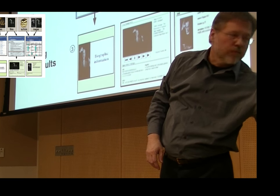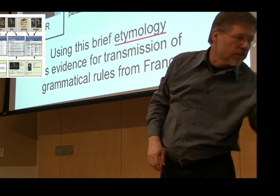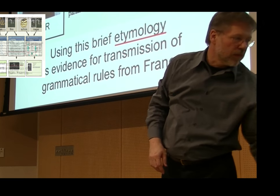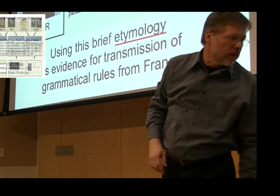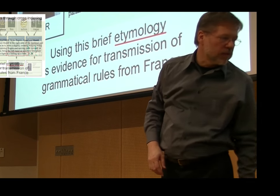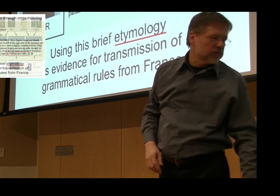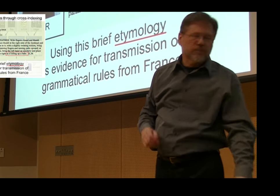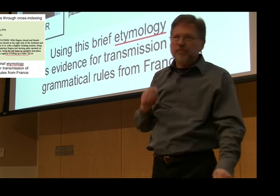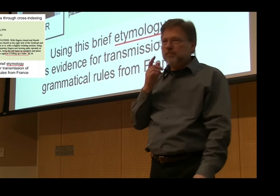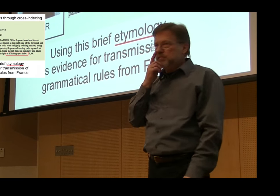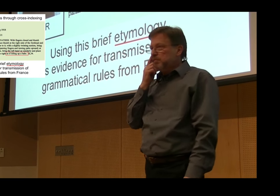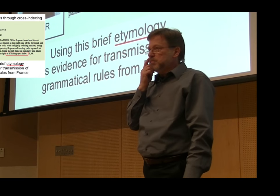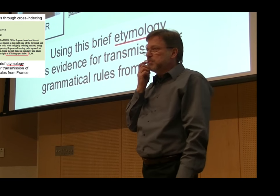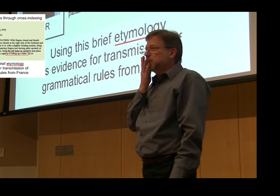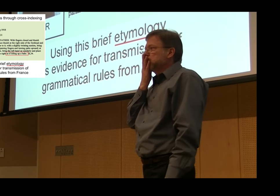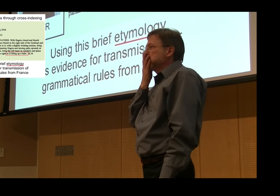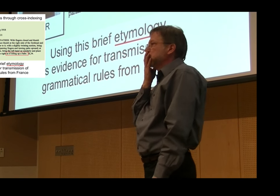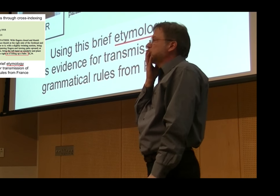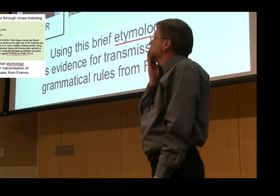will yield results such as what you're seeing right here.